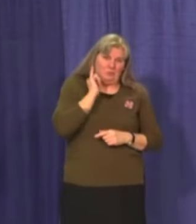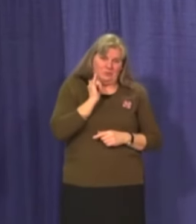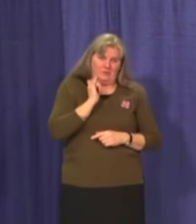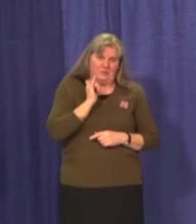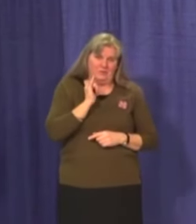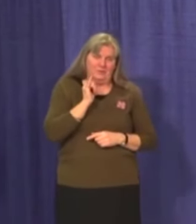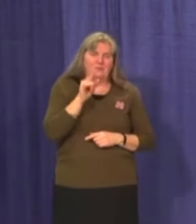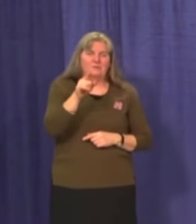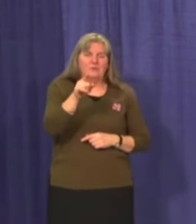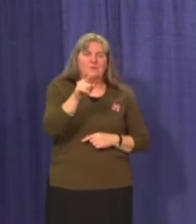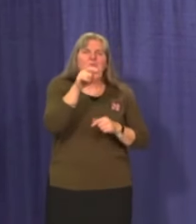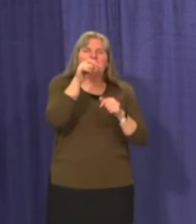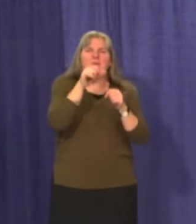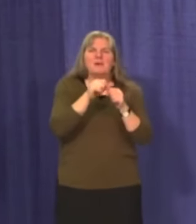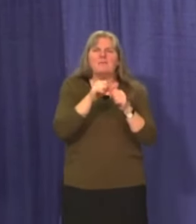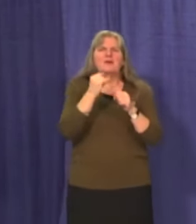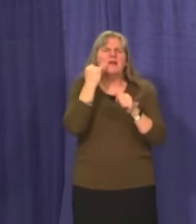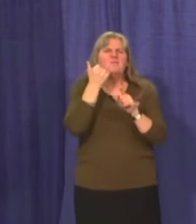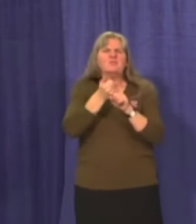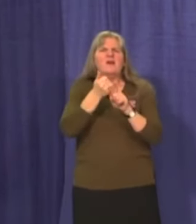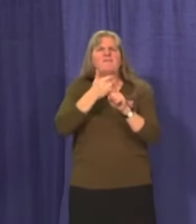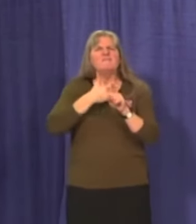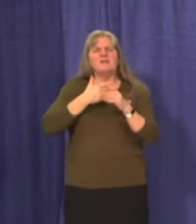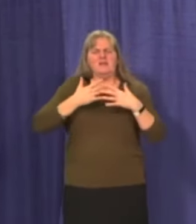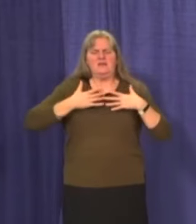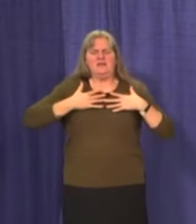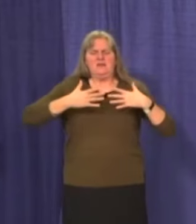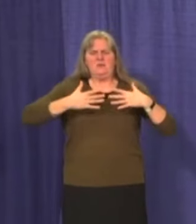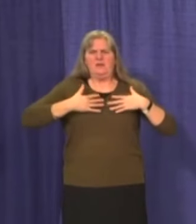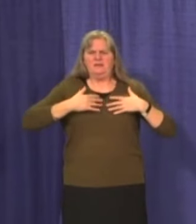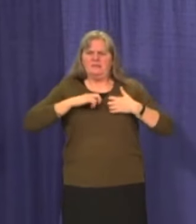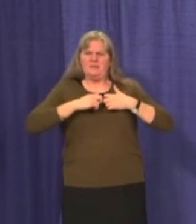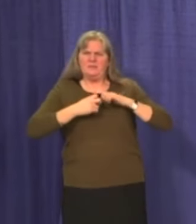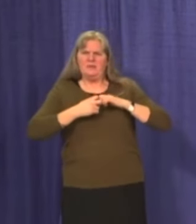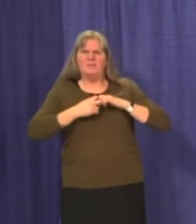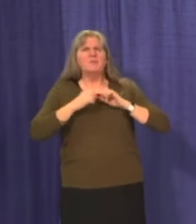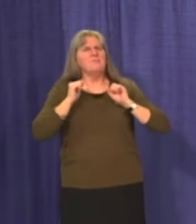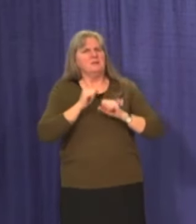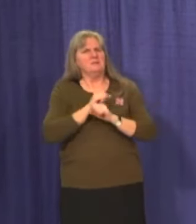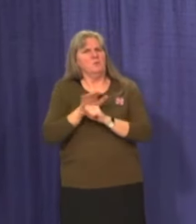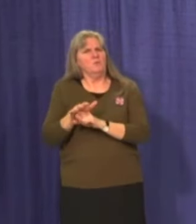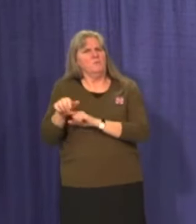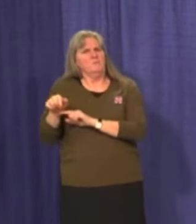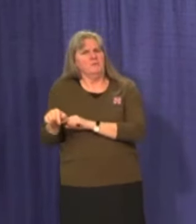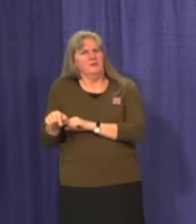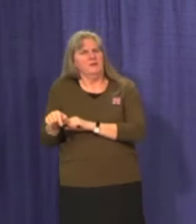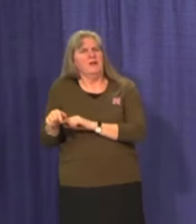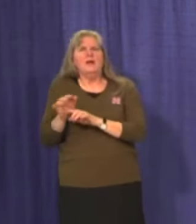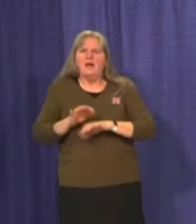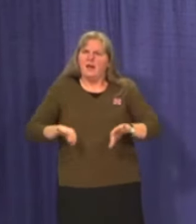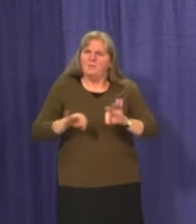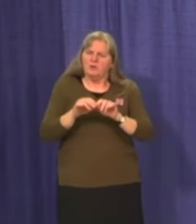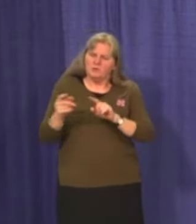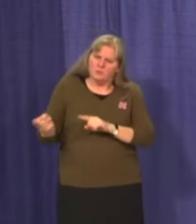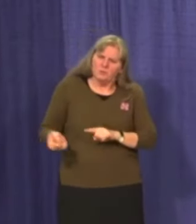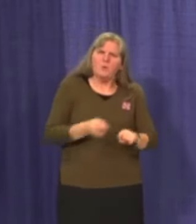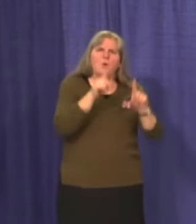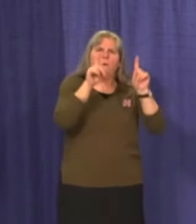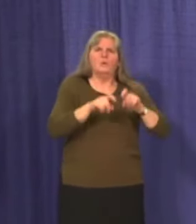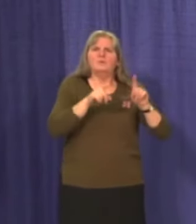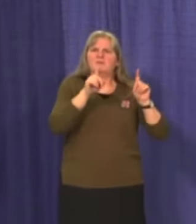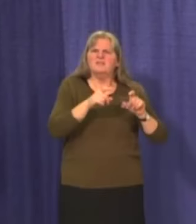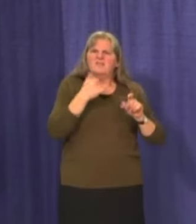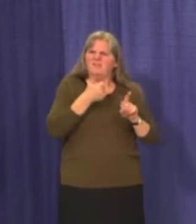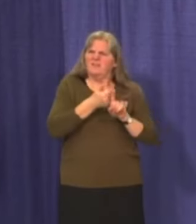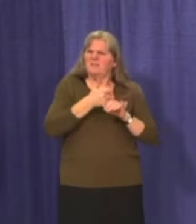respiratory symptoms could mean COVID. Let me stress again how important it is to seek testing if you have symptoms.